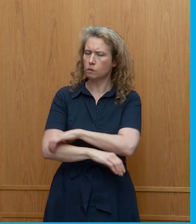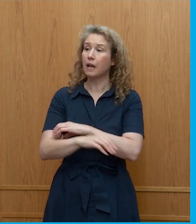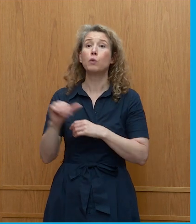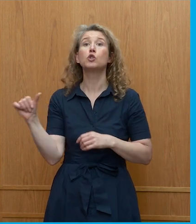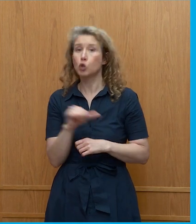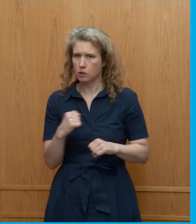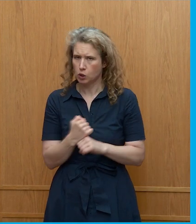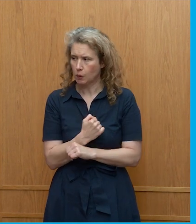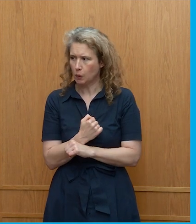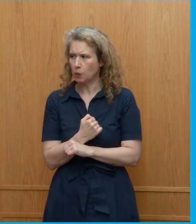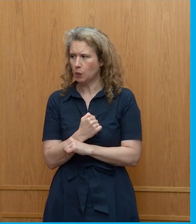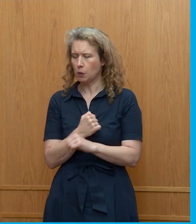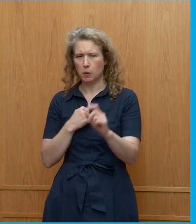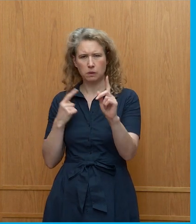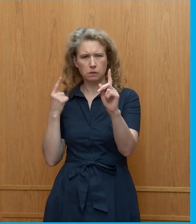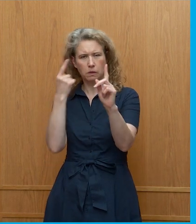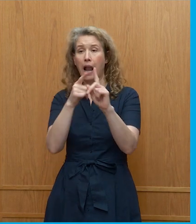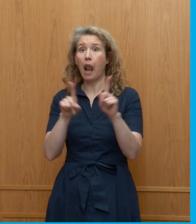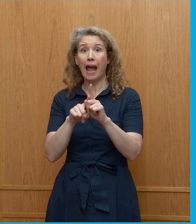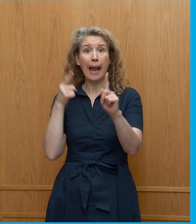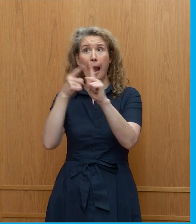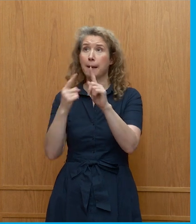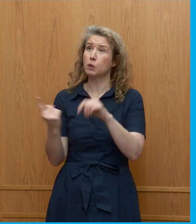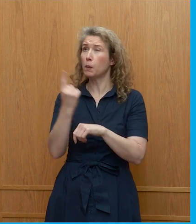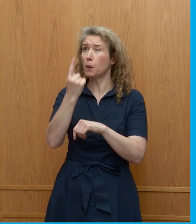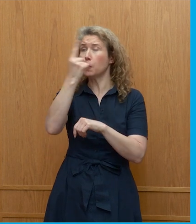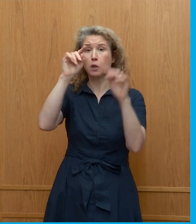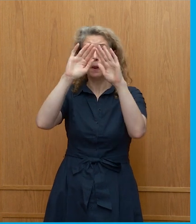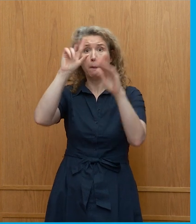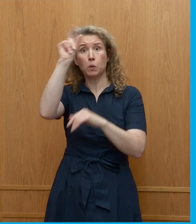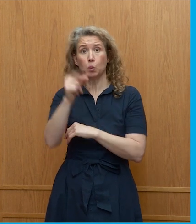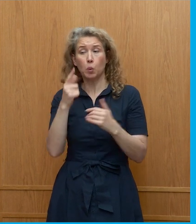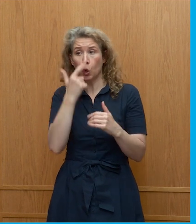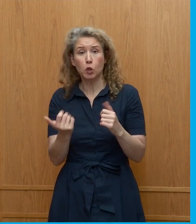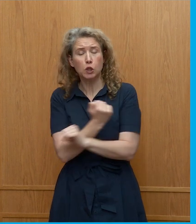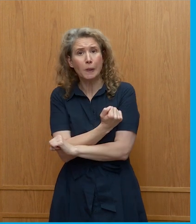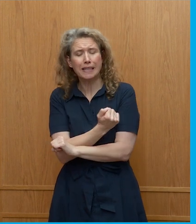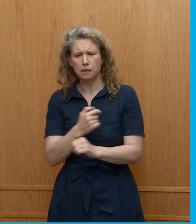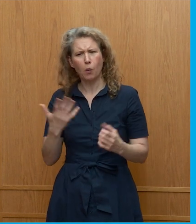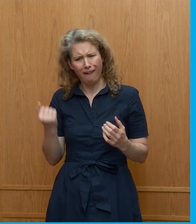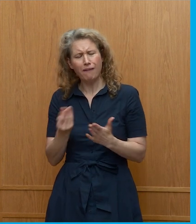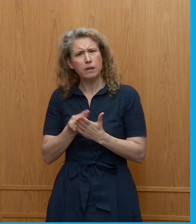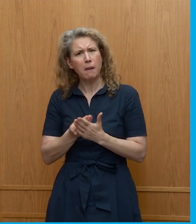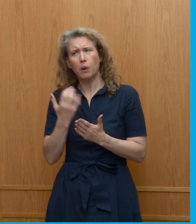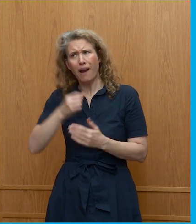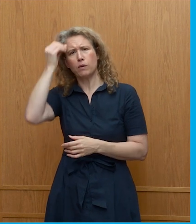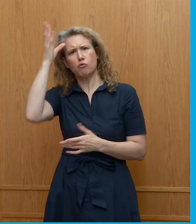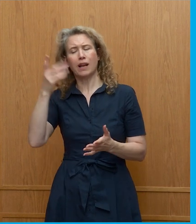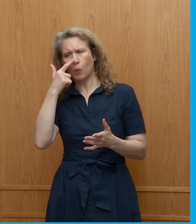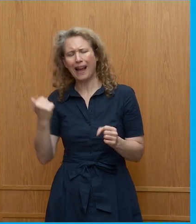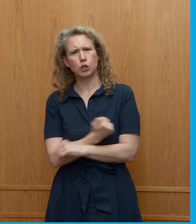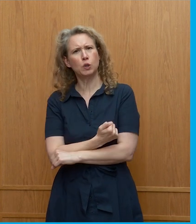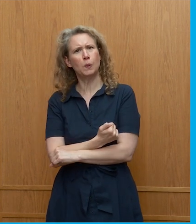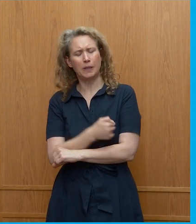should. We have the technology. We have the know-how. We have the cash. It's a rich world. So I think we should just do it. Now, to